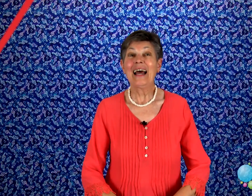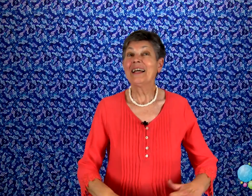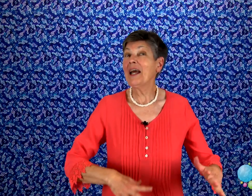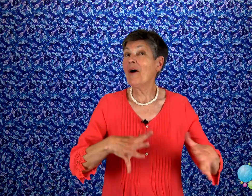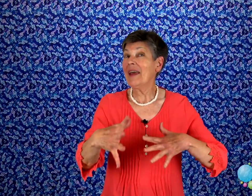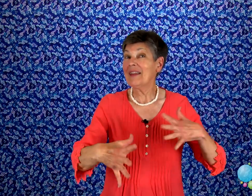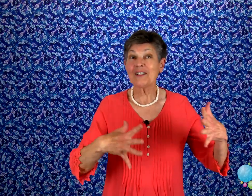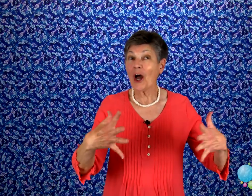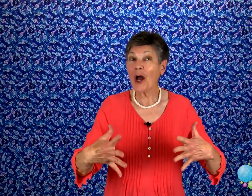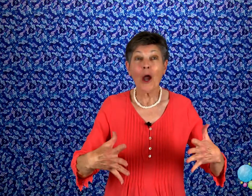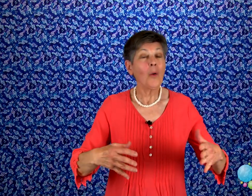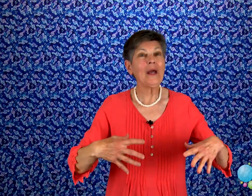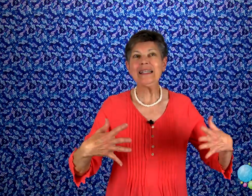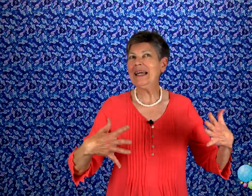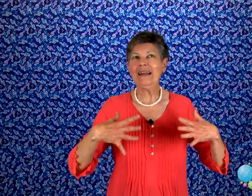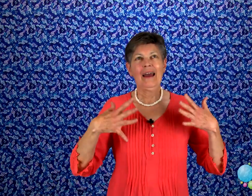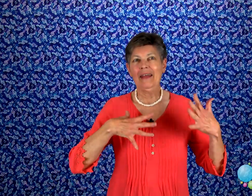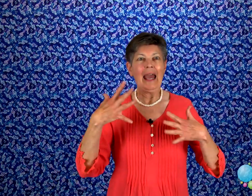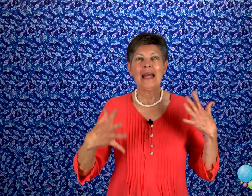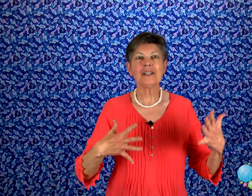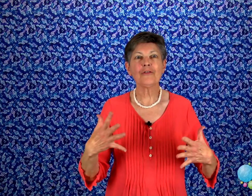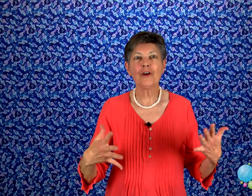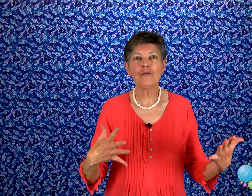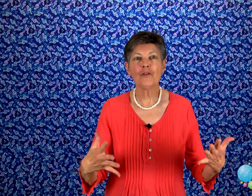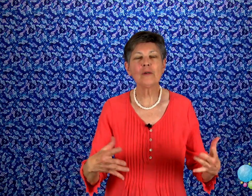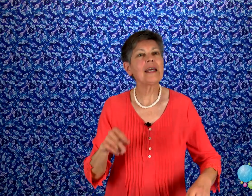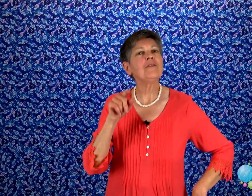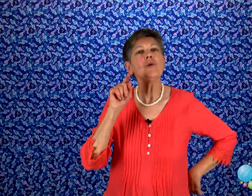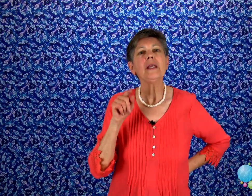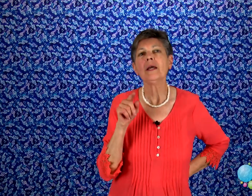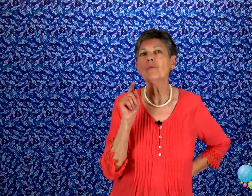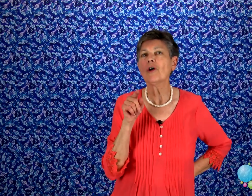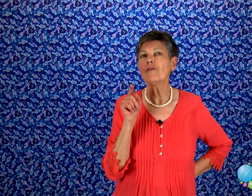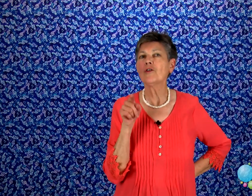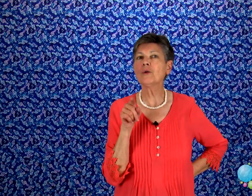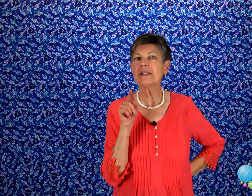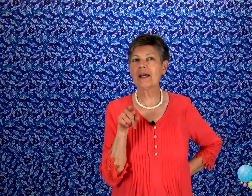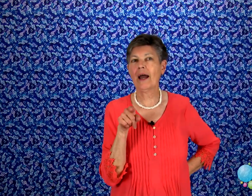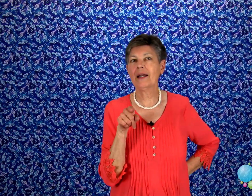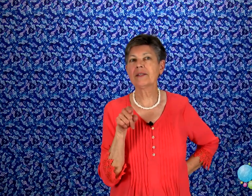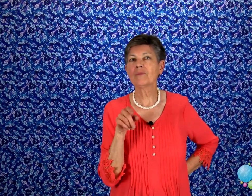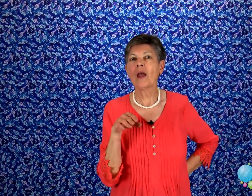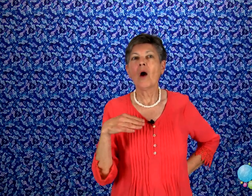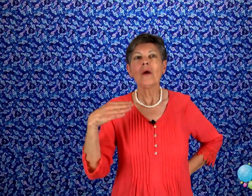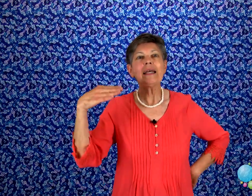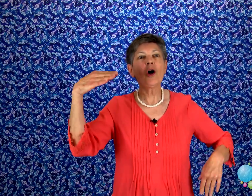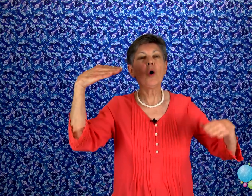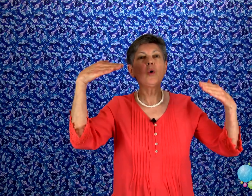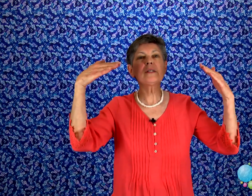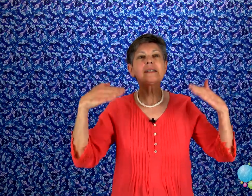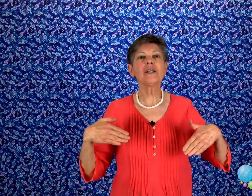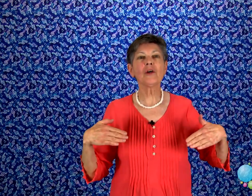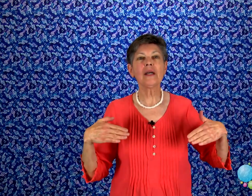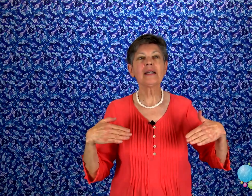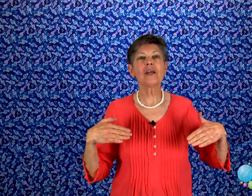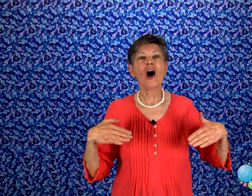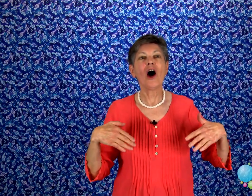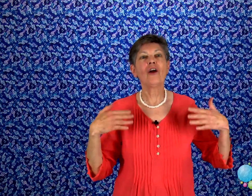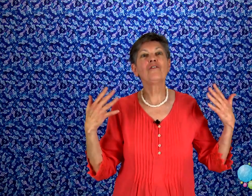Now in the song we did I think eight different foods If you need more food signs We did a whole series on